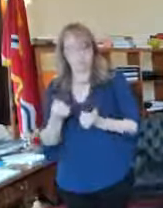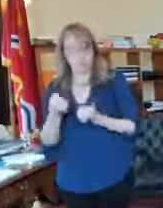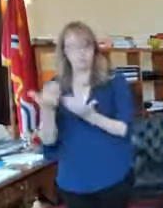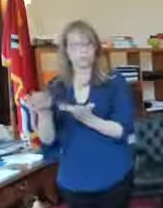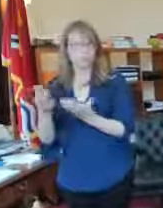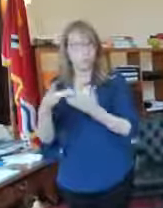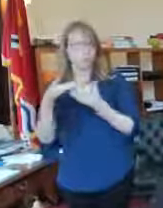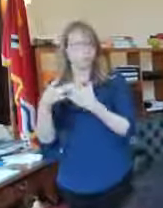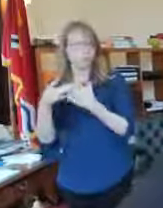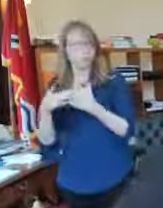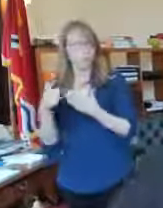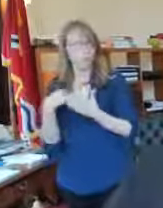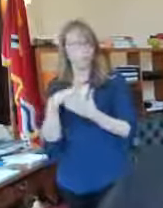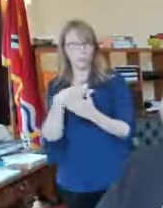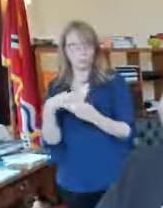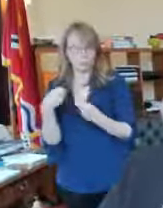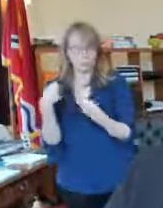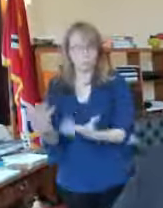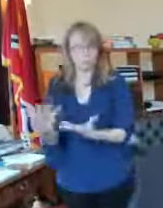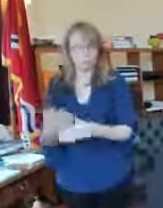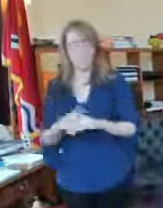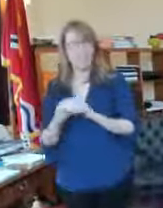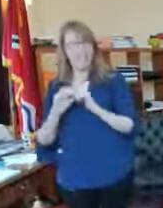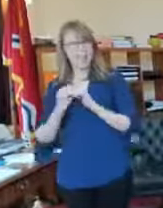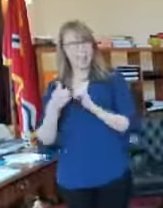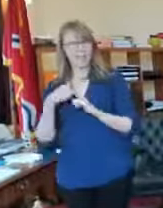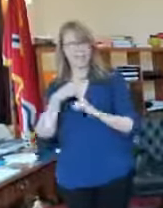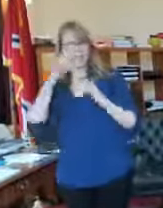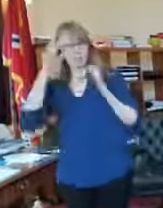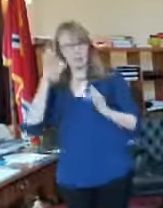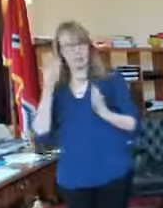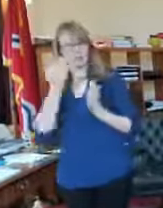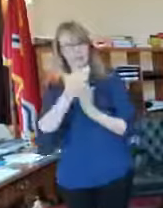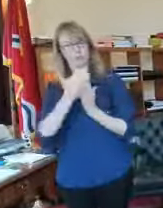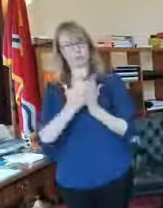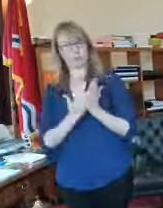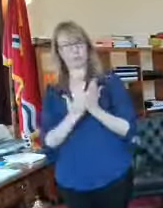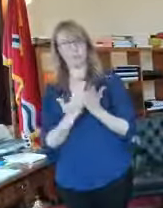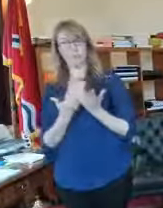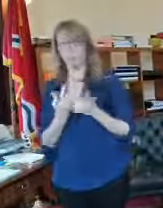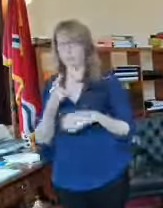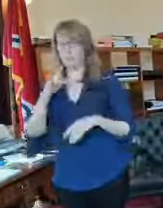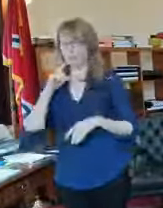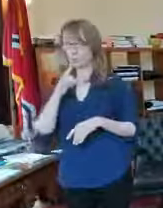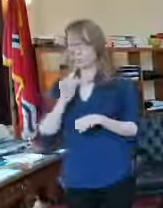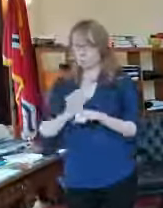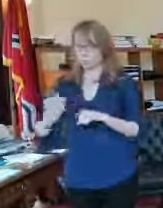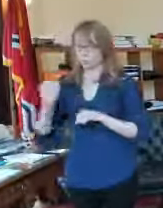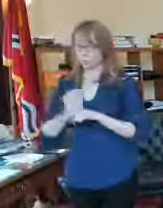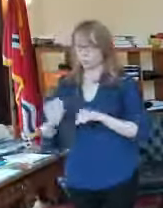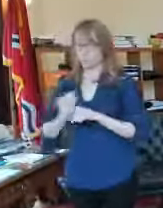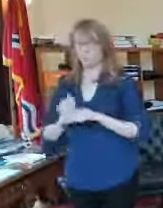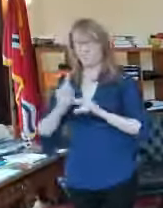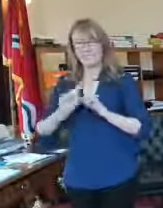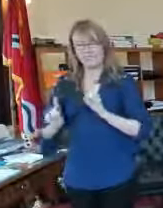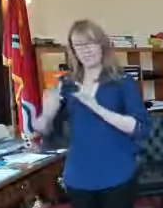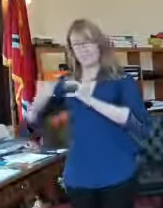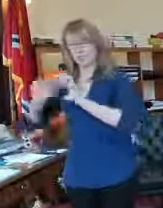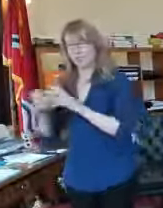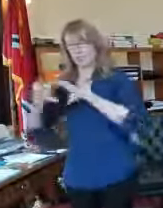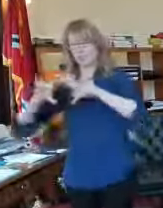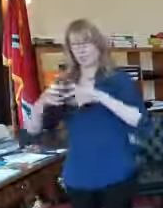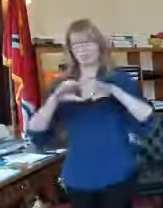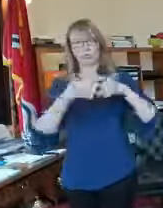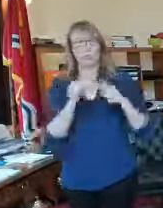process by the working groups that were made up of members of each industry